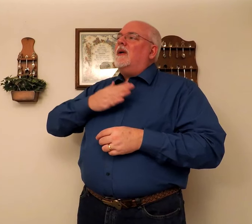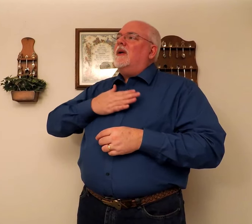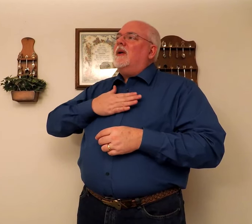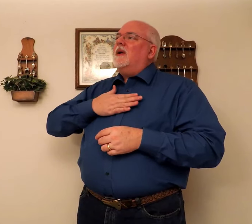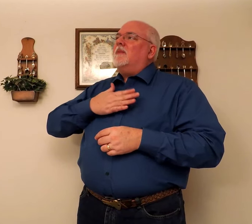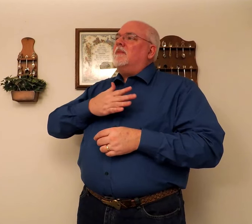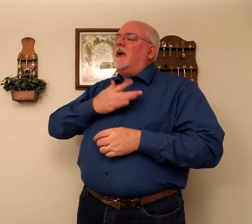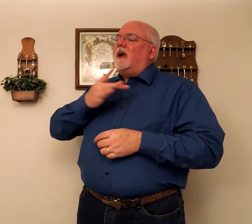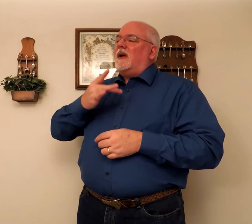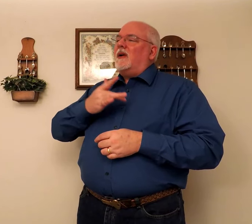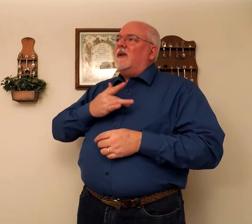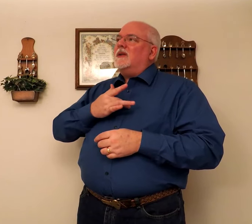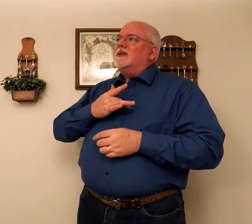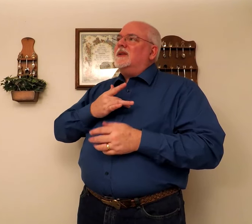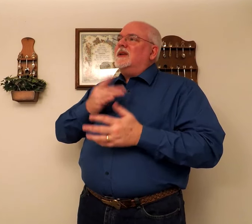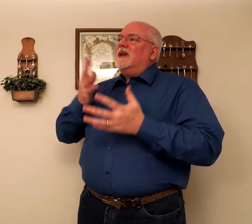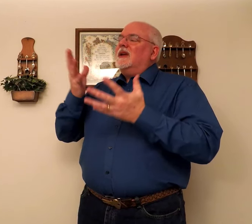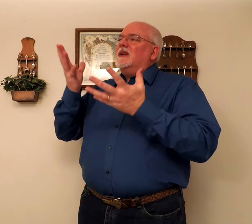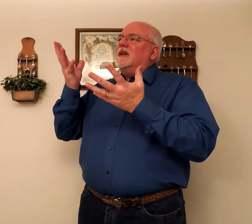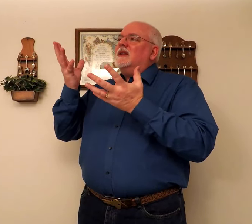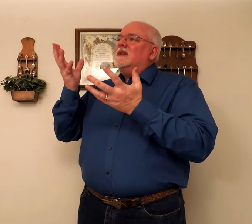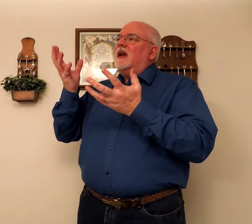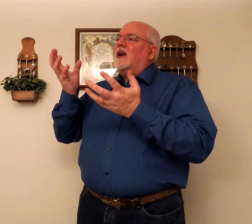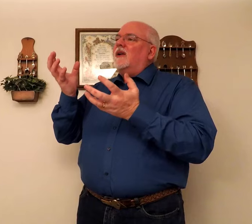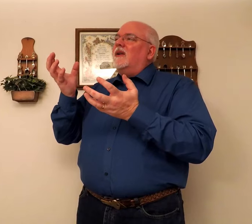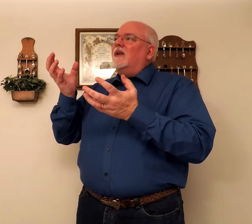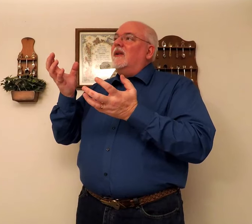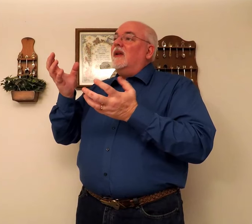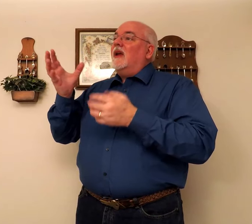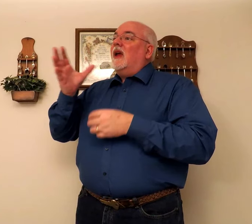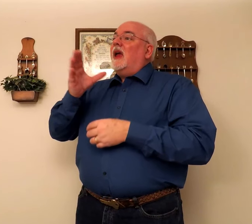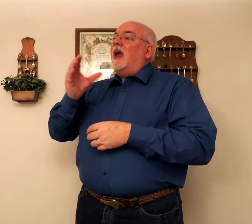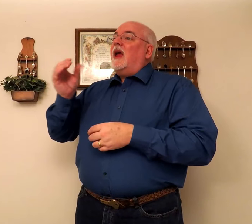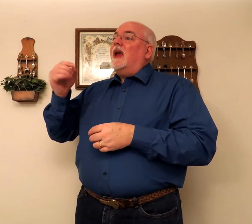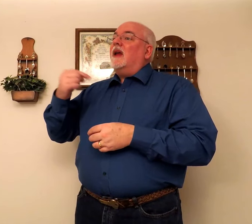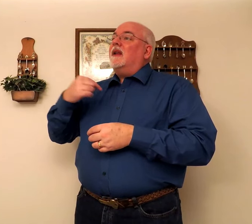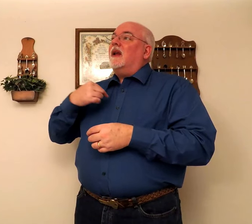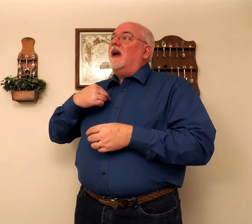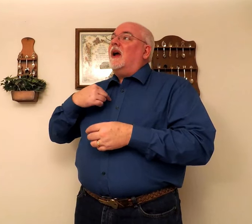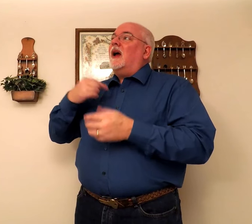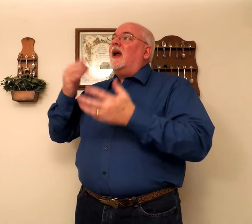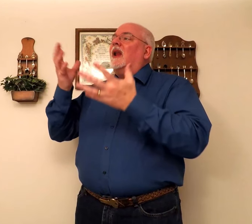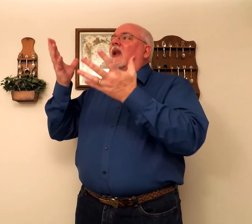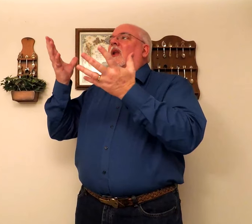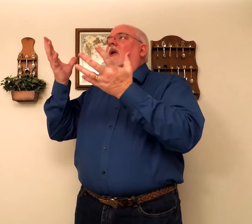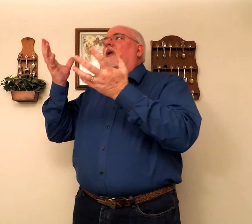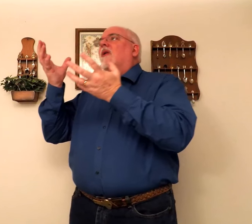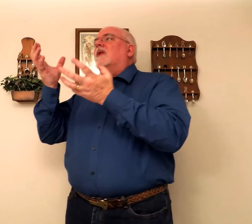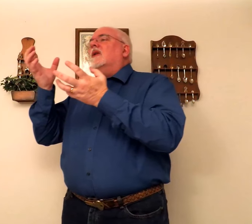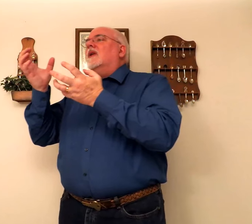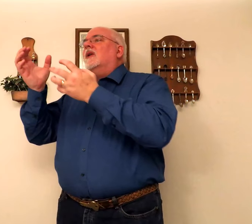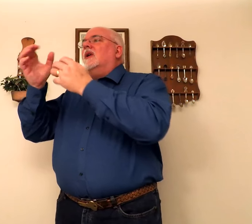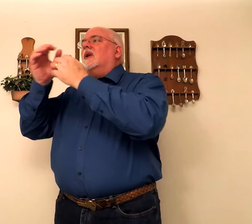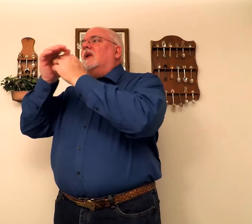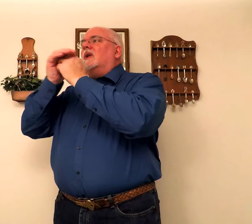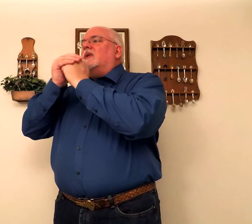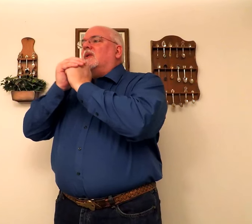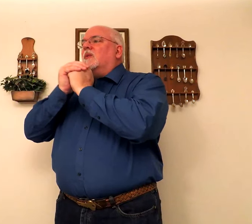my heart's desire, and I long to